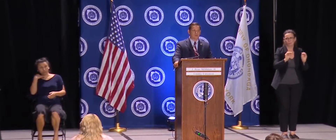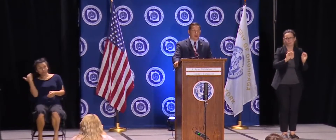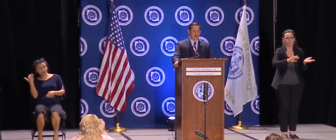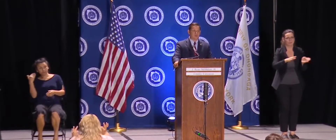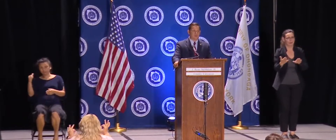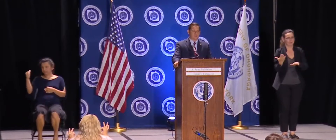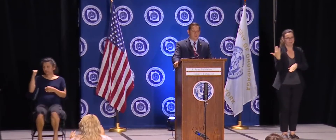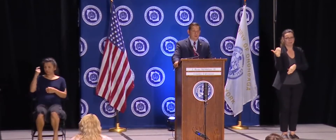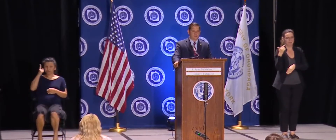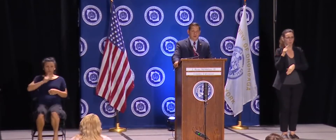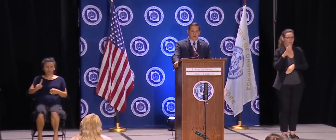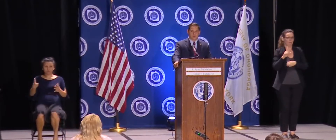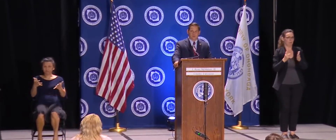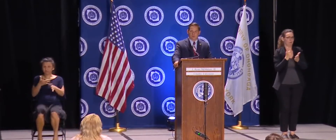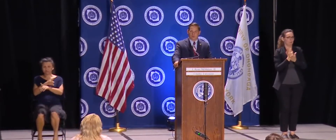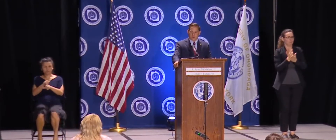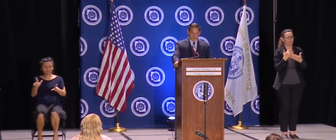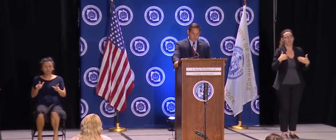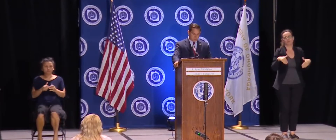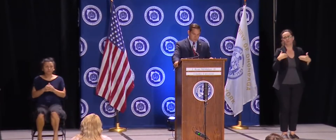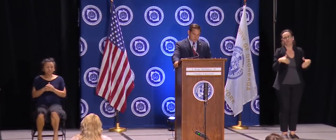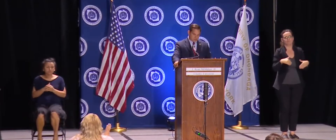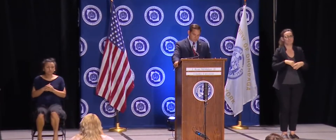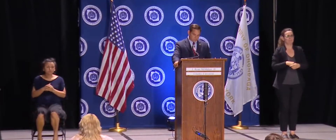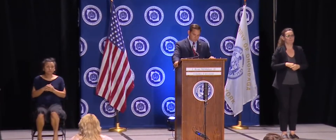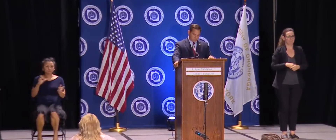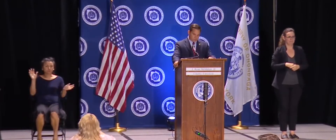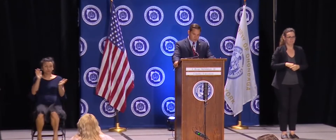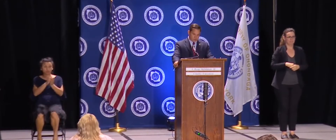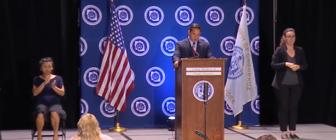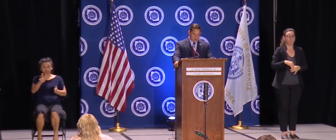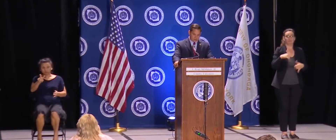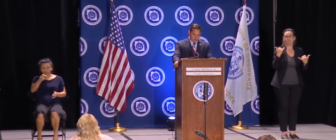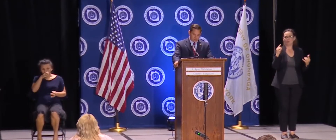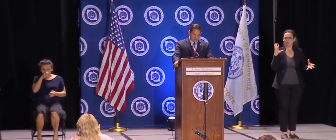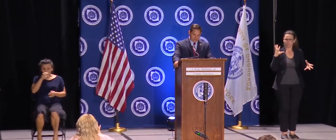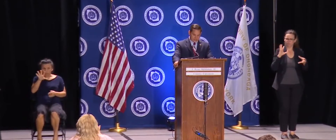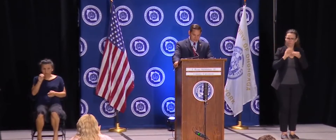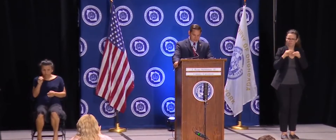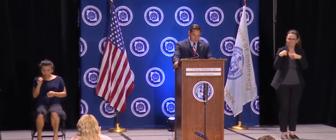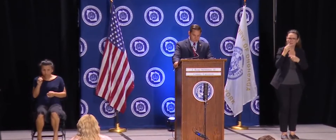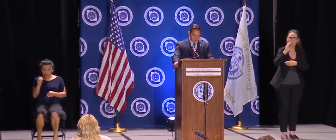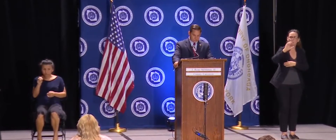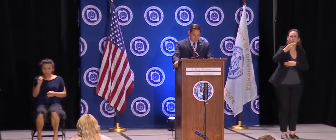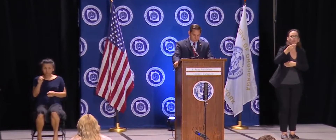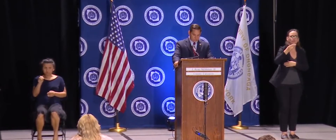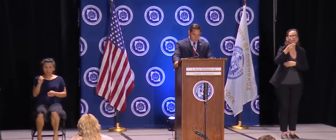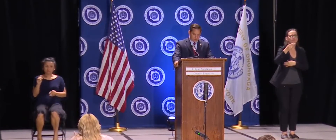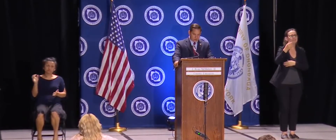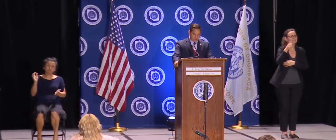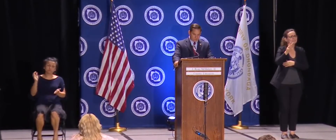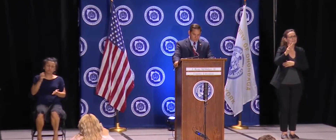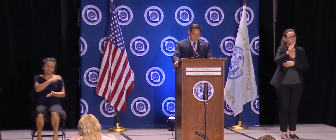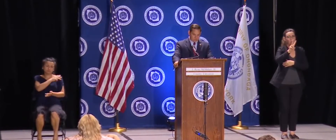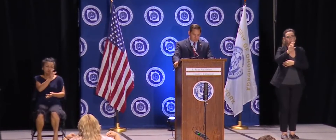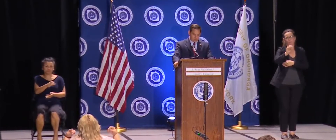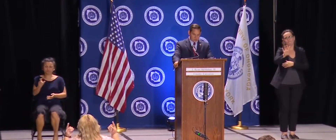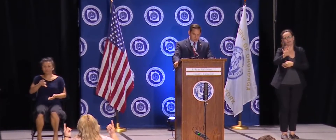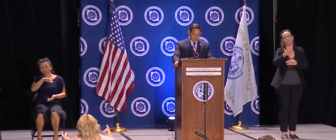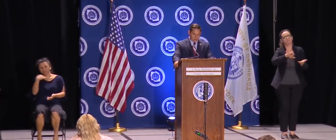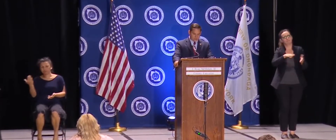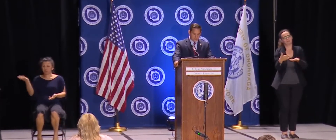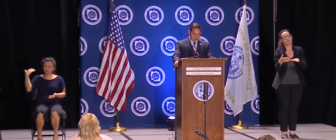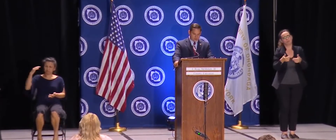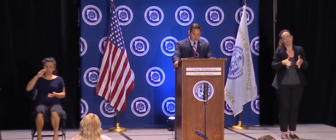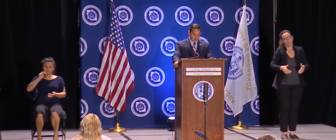205 of our neighbors that we've lost in the pandemic directly related to COVID-19, but